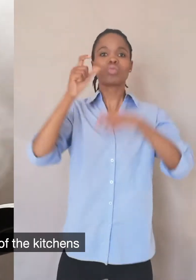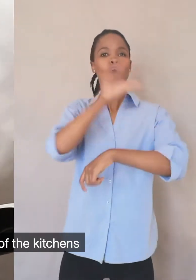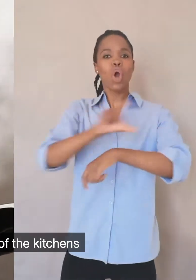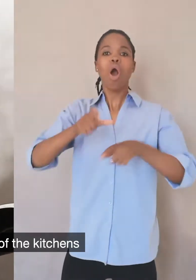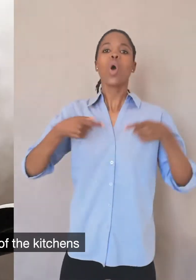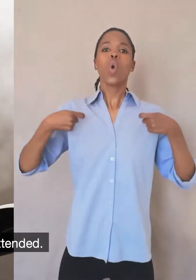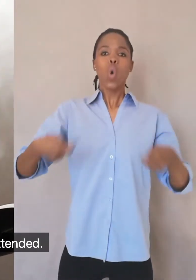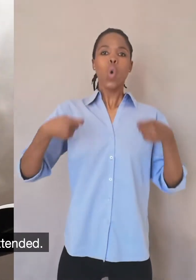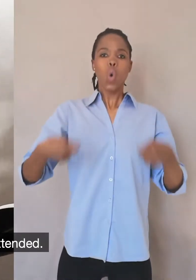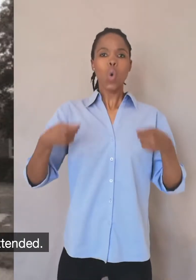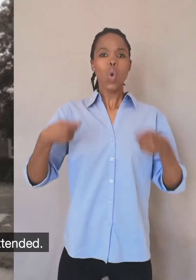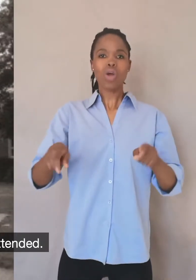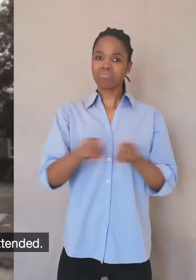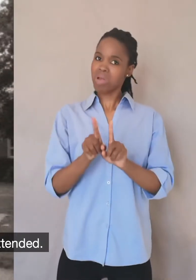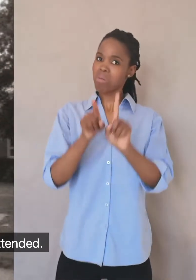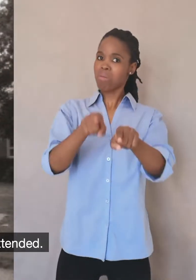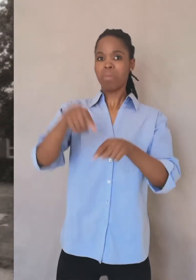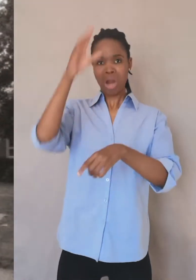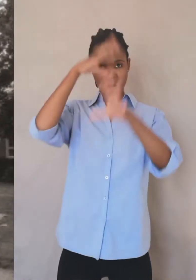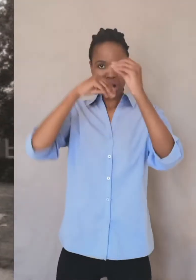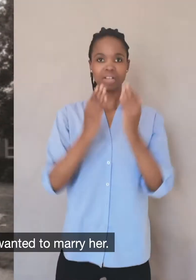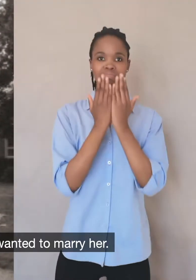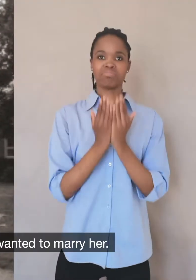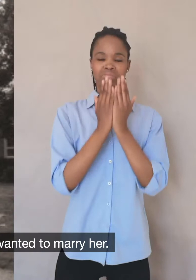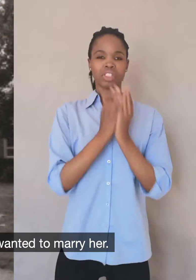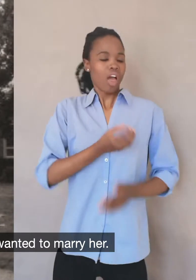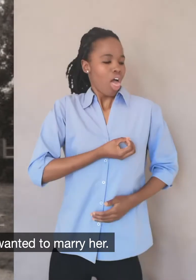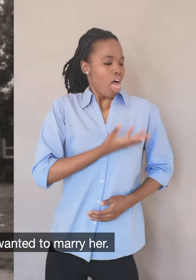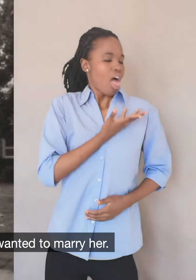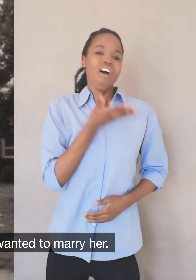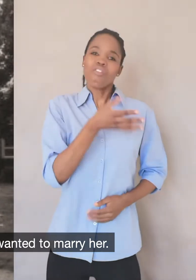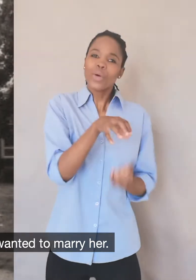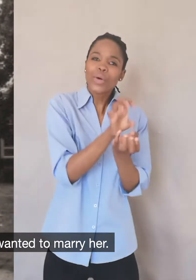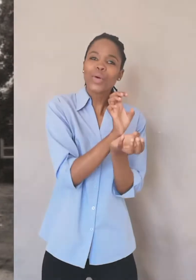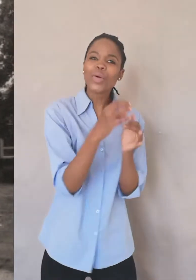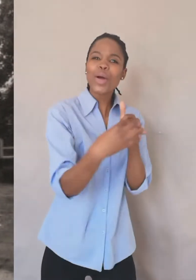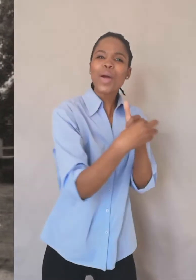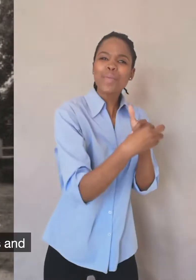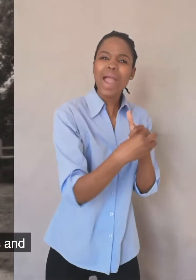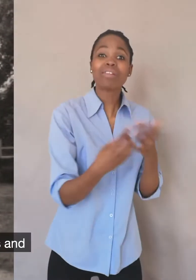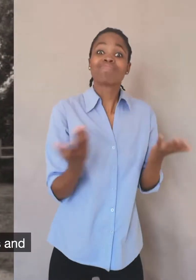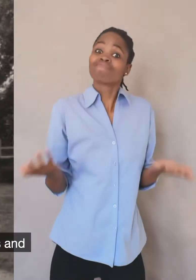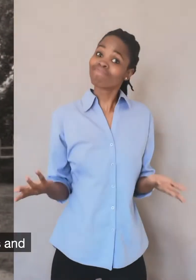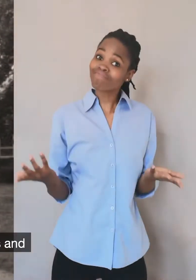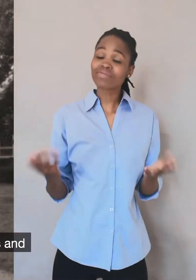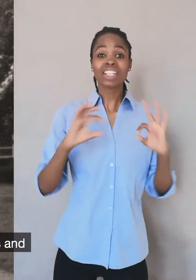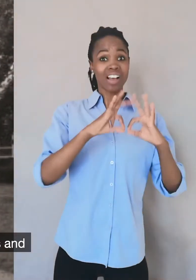kitchens at the college that he attended. And he fell in love with her and he wanted to marry her. And all of his